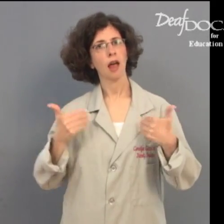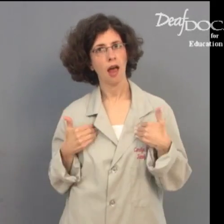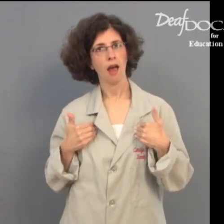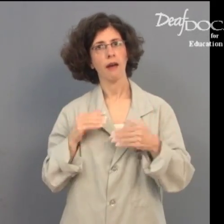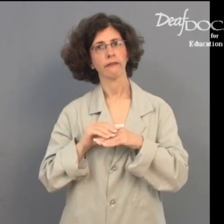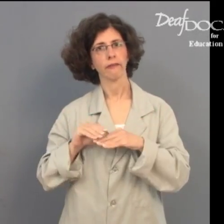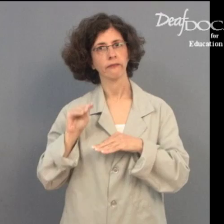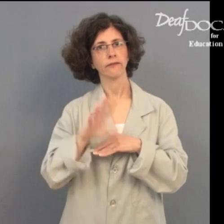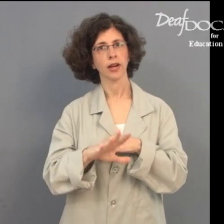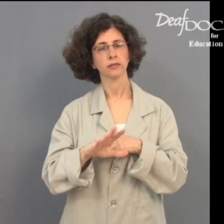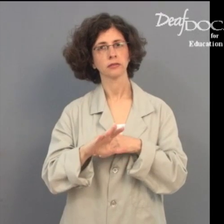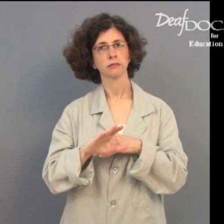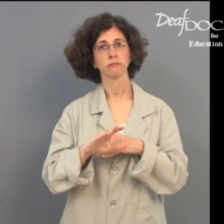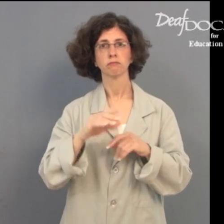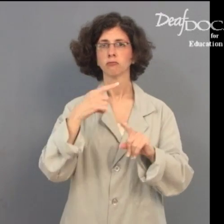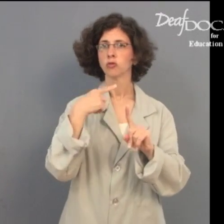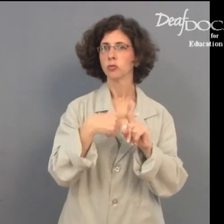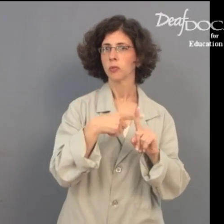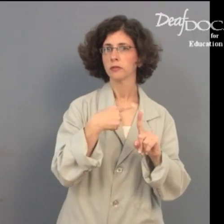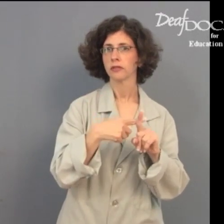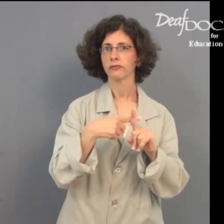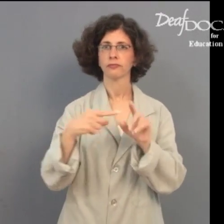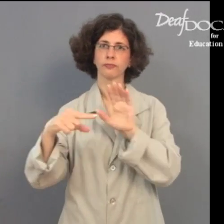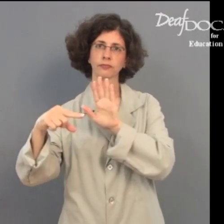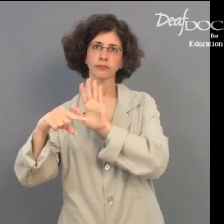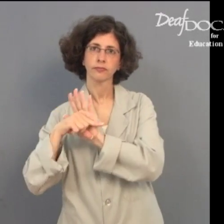effects, both good and bad.